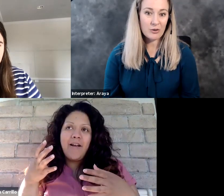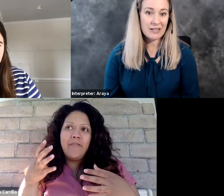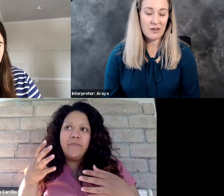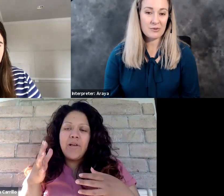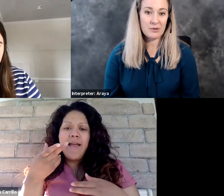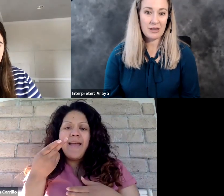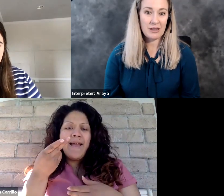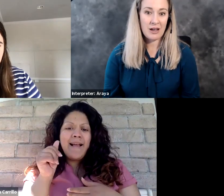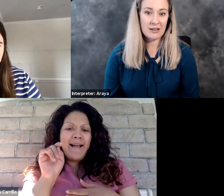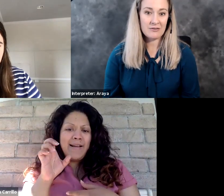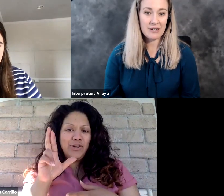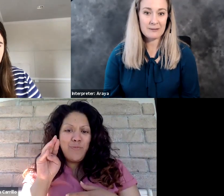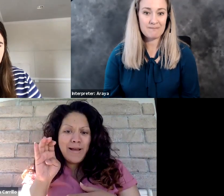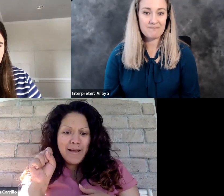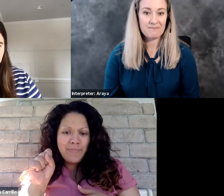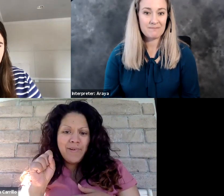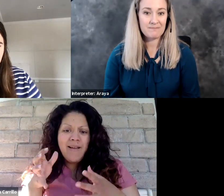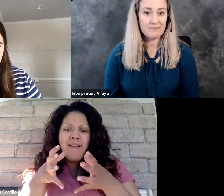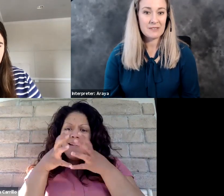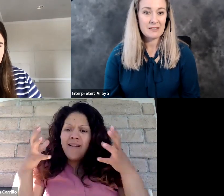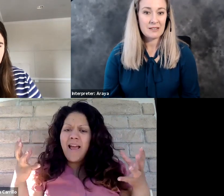we've already gone through a lot of, um,